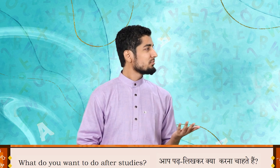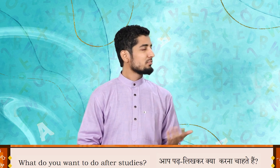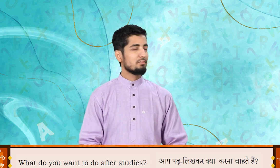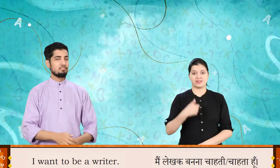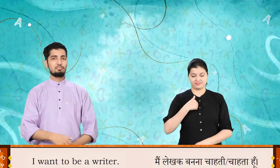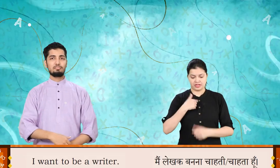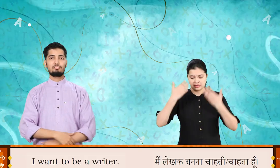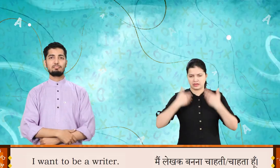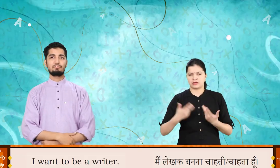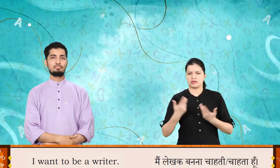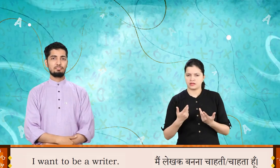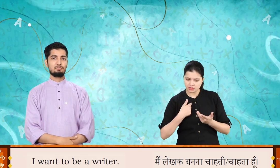I want to be a writer.